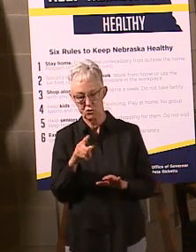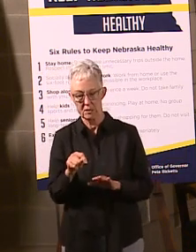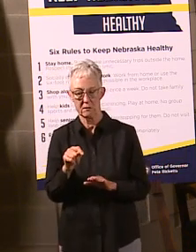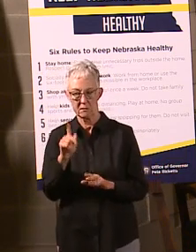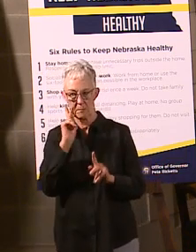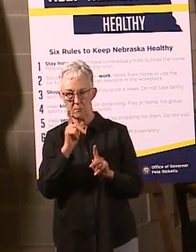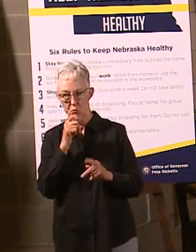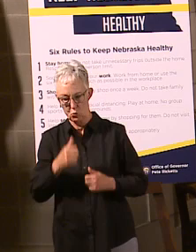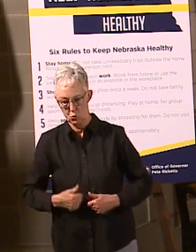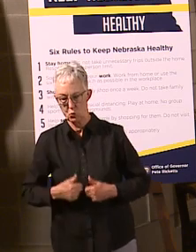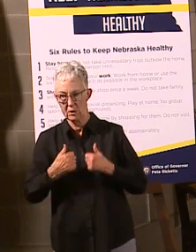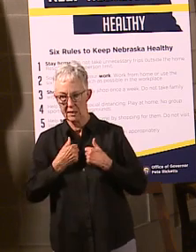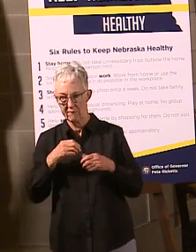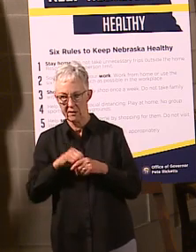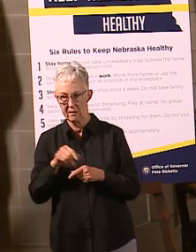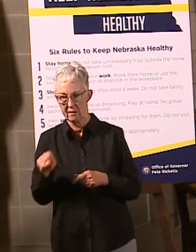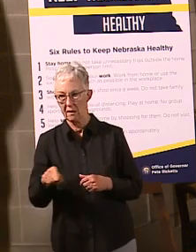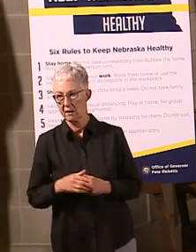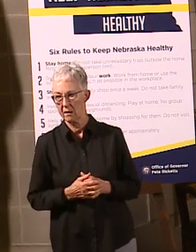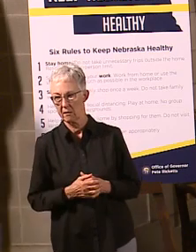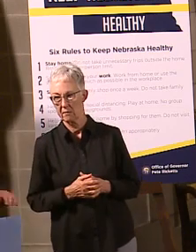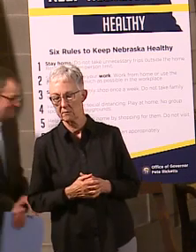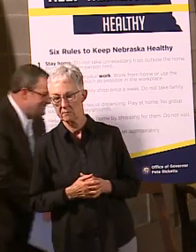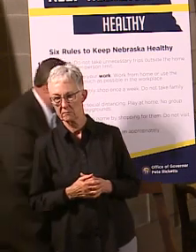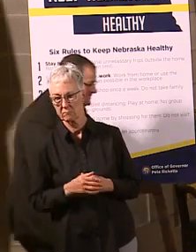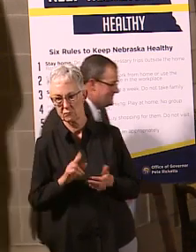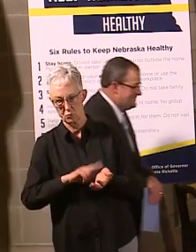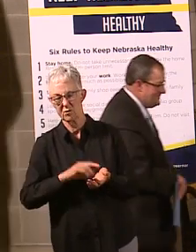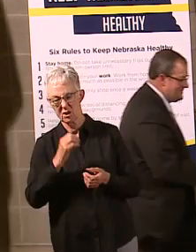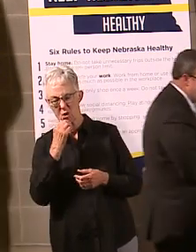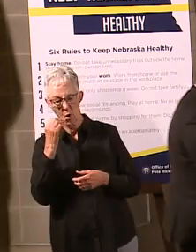Lee. Question for Commissioner Blumstead. Commissioner.